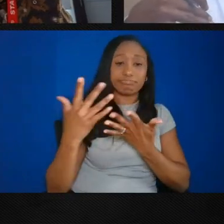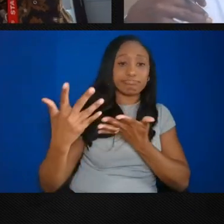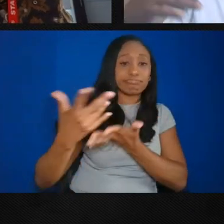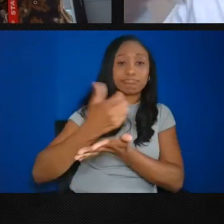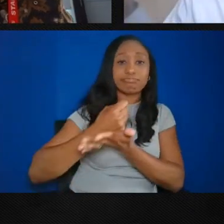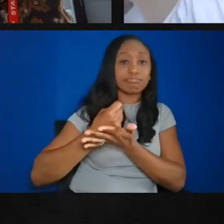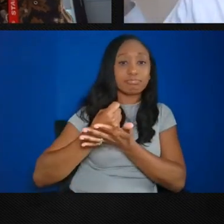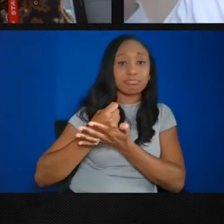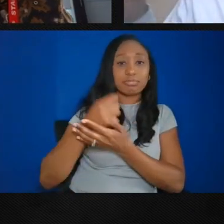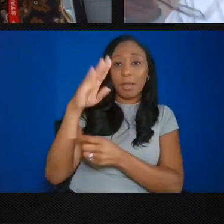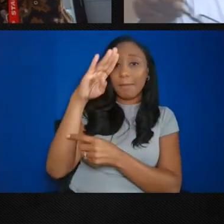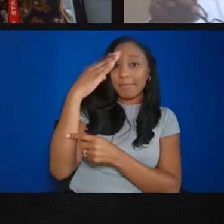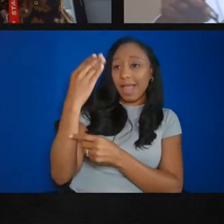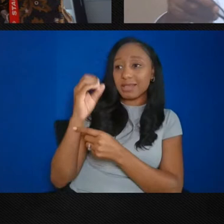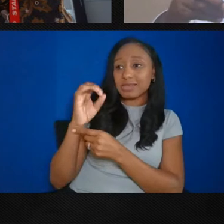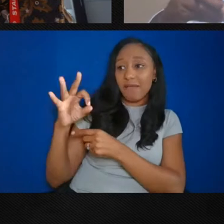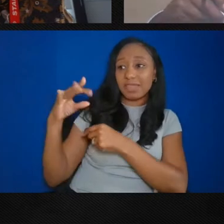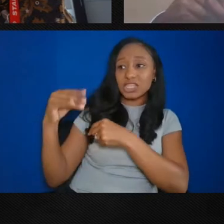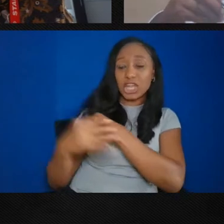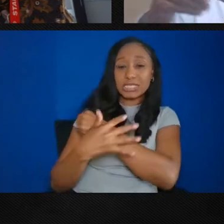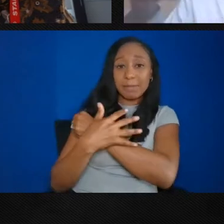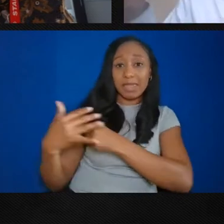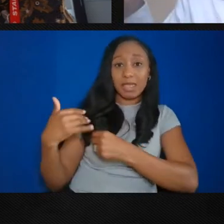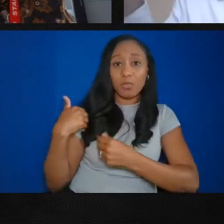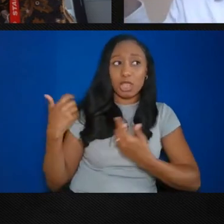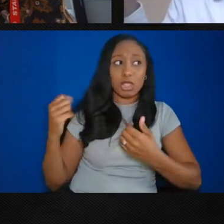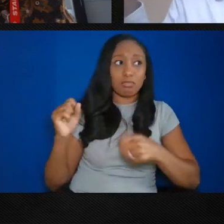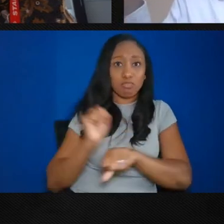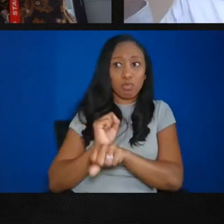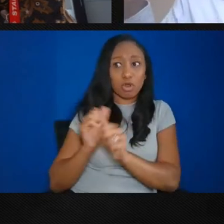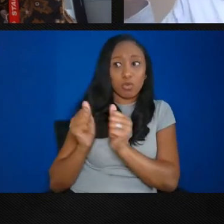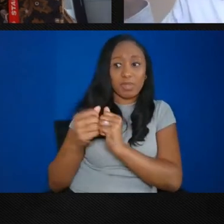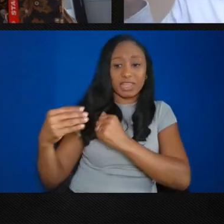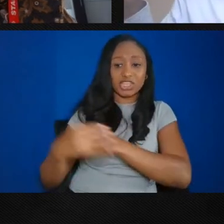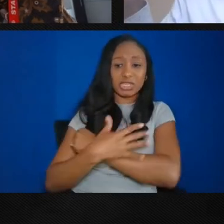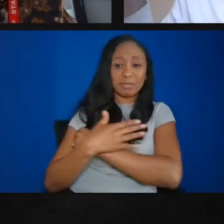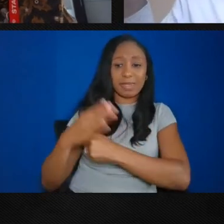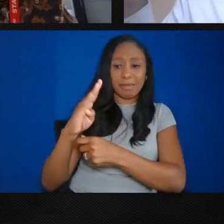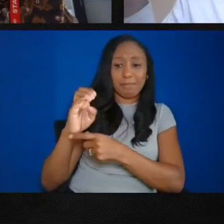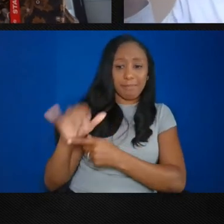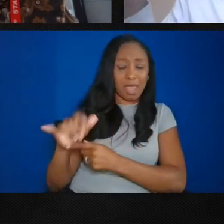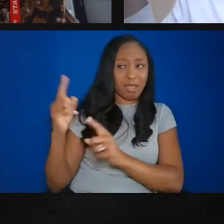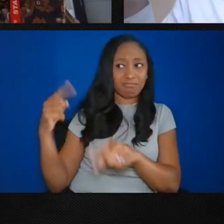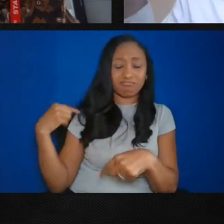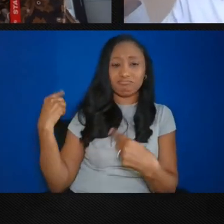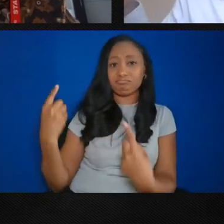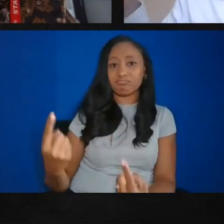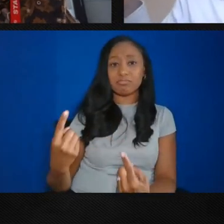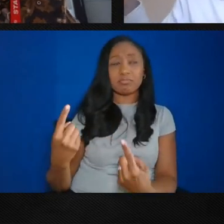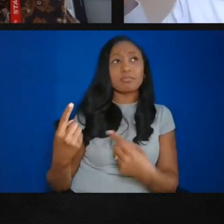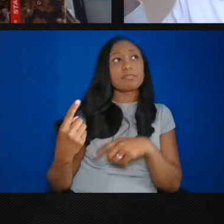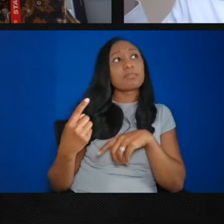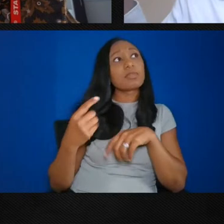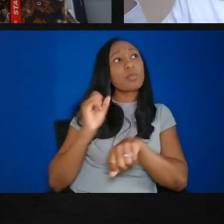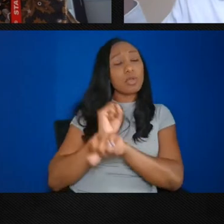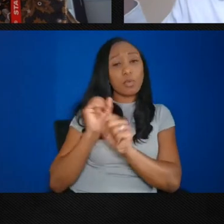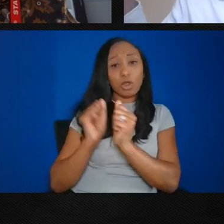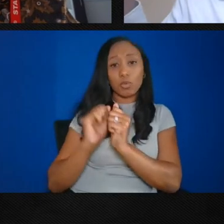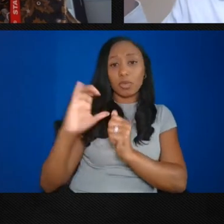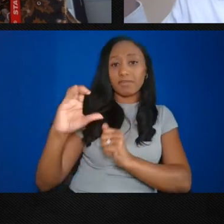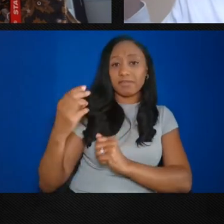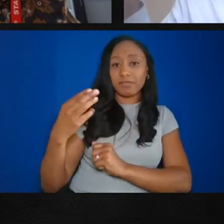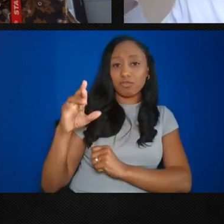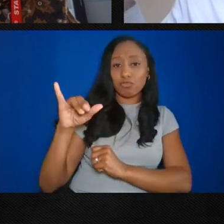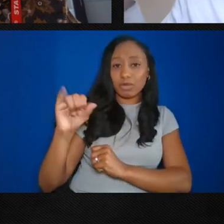Chesapeake. But again, we've worked with the Chesapeake Bay Maritime Museum. We worked with the Crisfield on the Lower Eastern